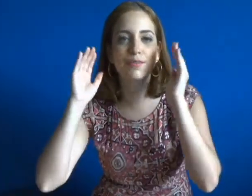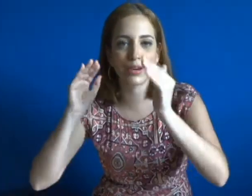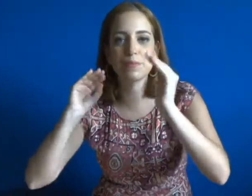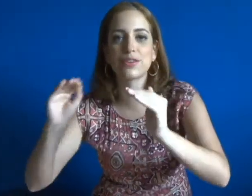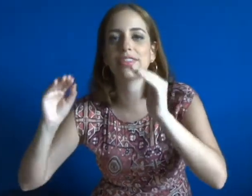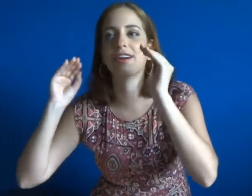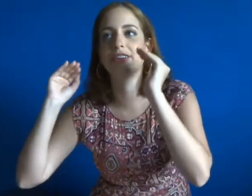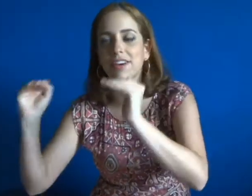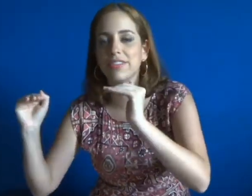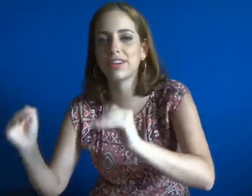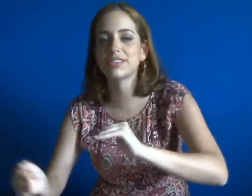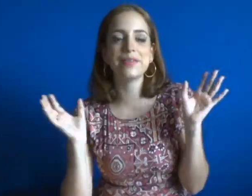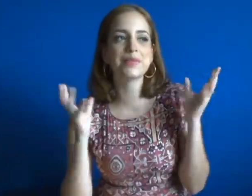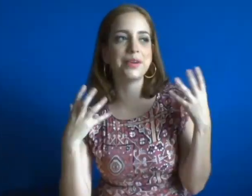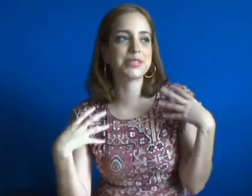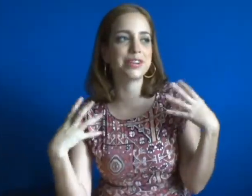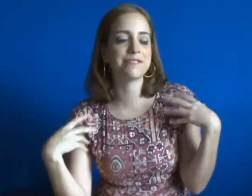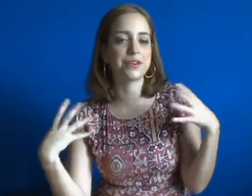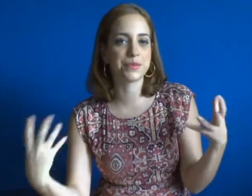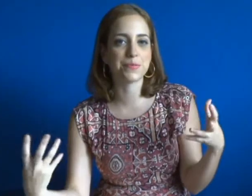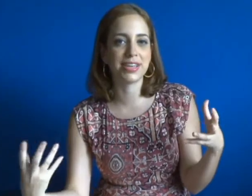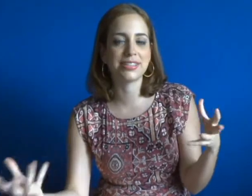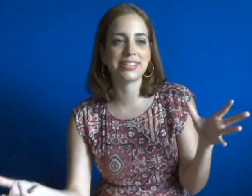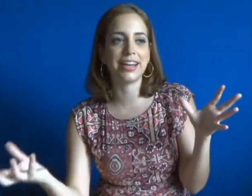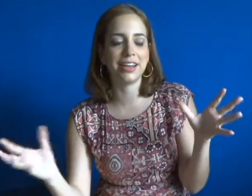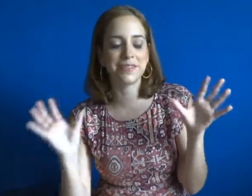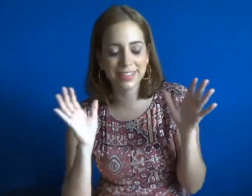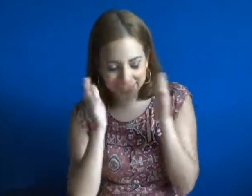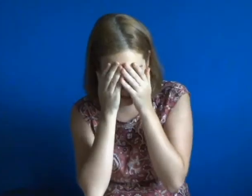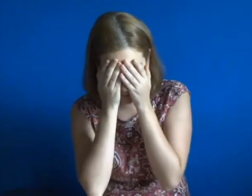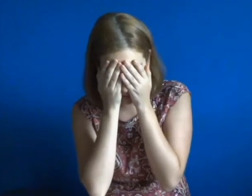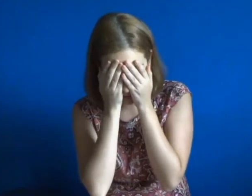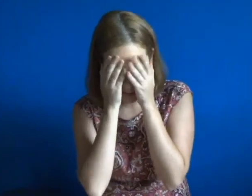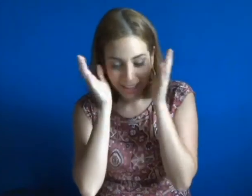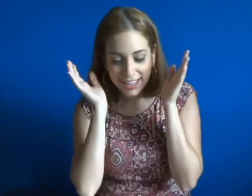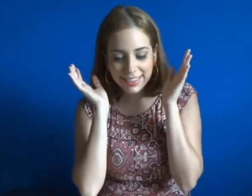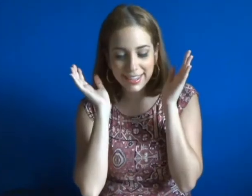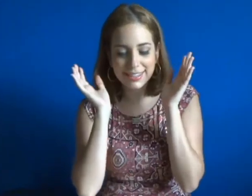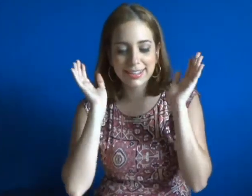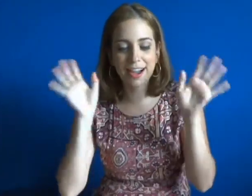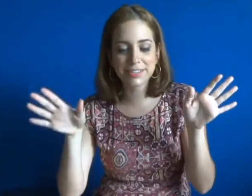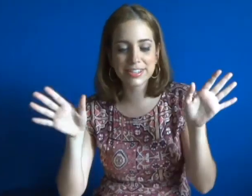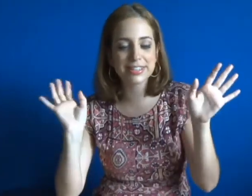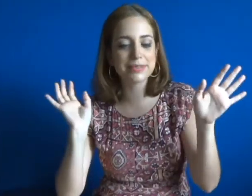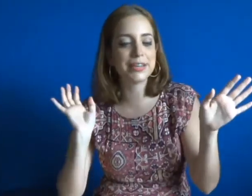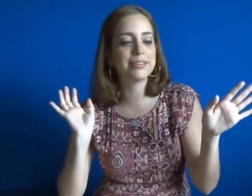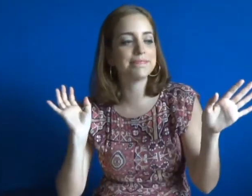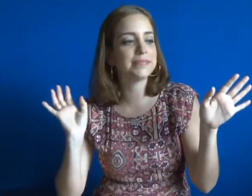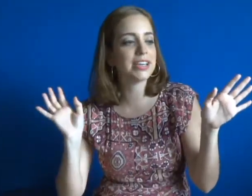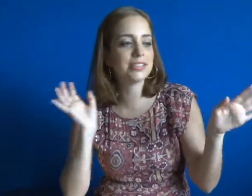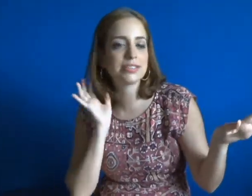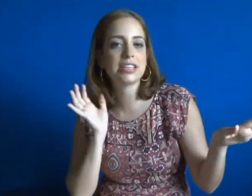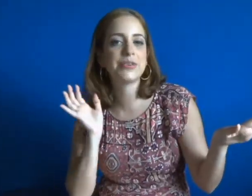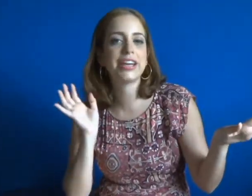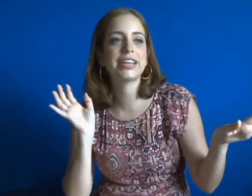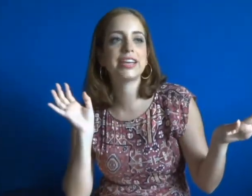three more that are not there. I was looking for a romance, and I read this book, that the cover is a little bit insinuating,